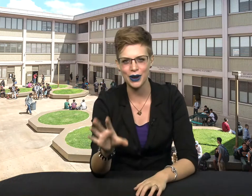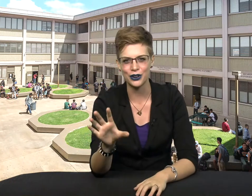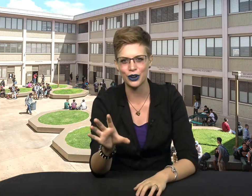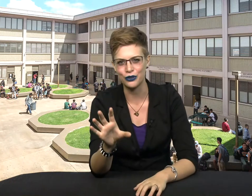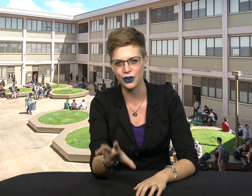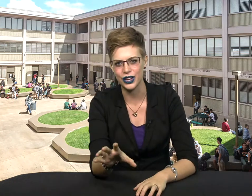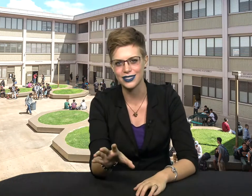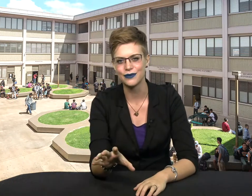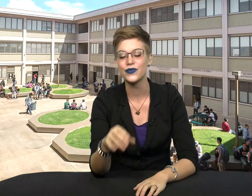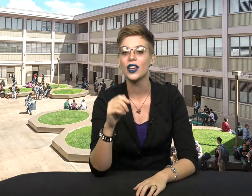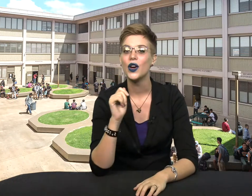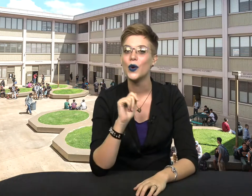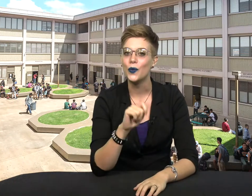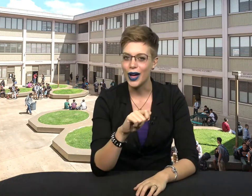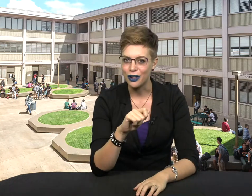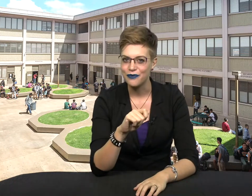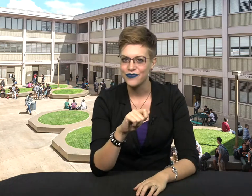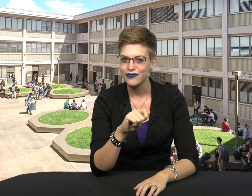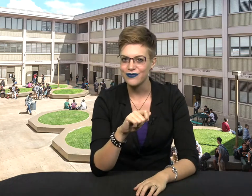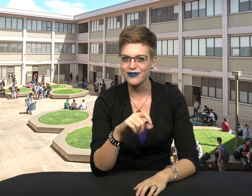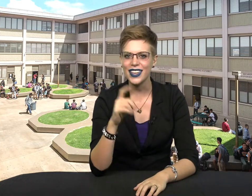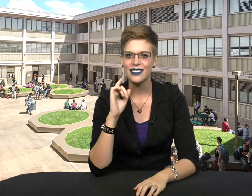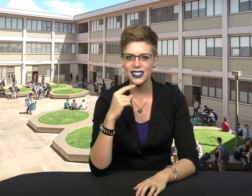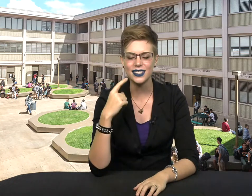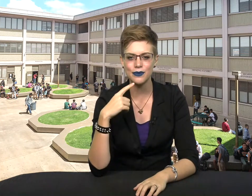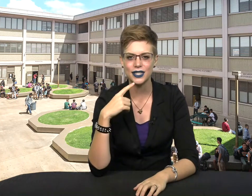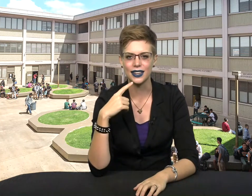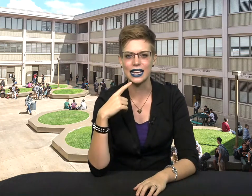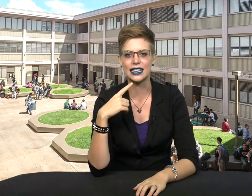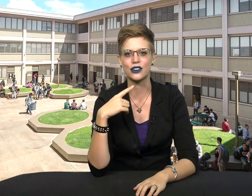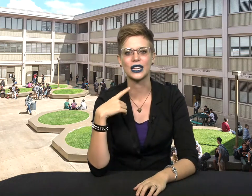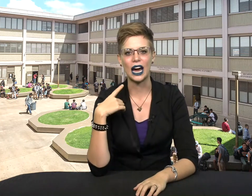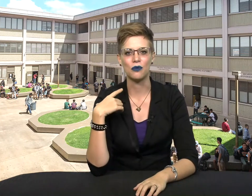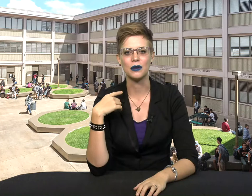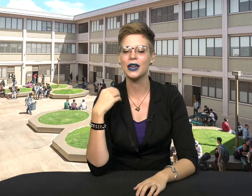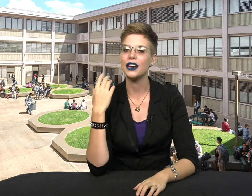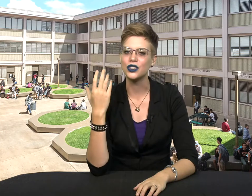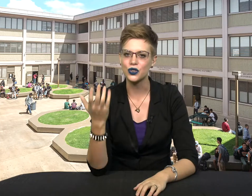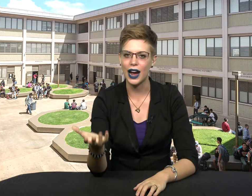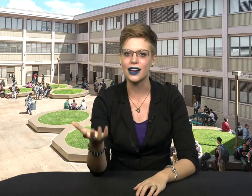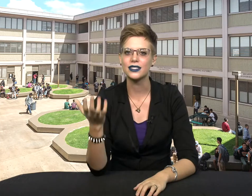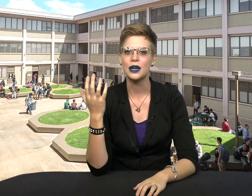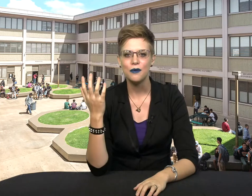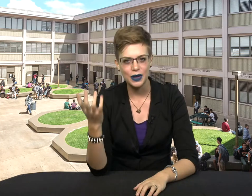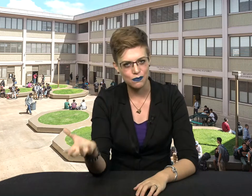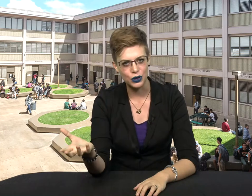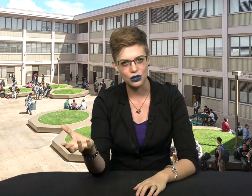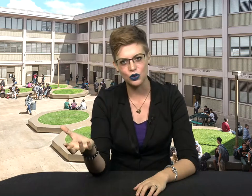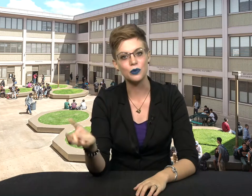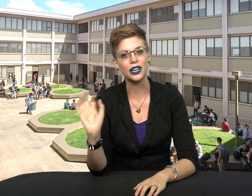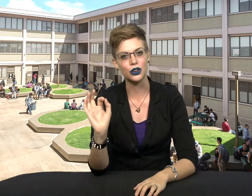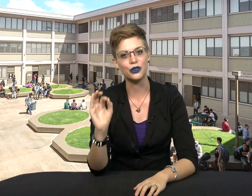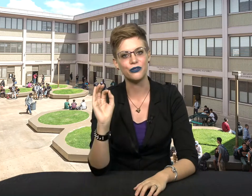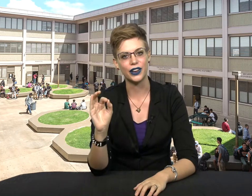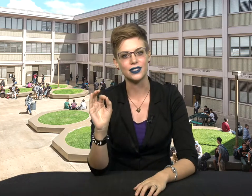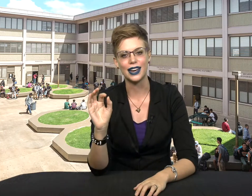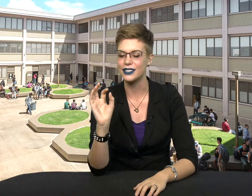made her go for this? Well, this lipstick is actually helping me attract people who would be a good fit as a